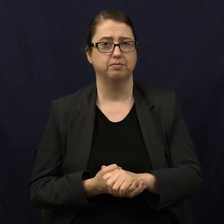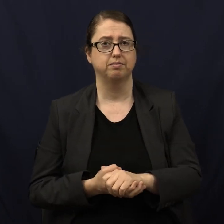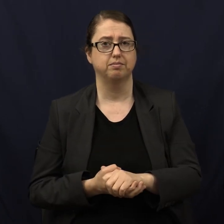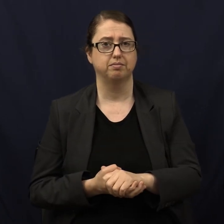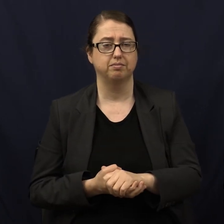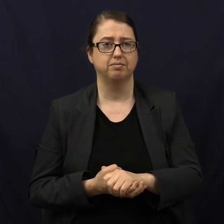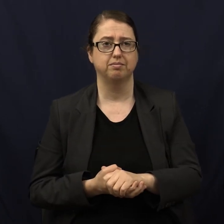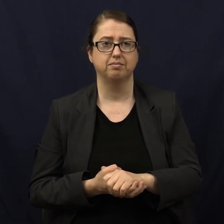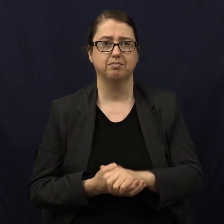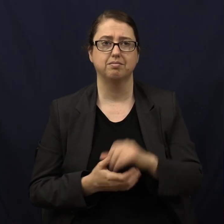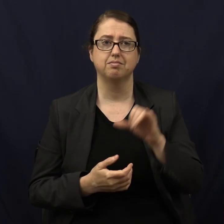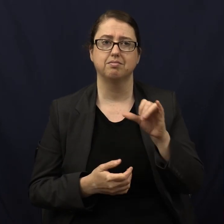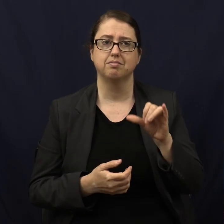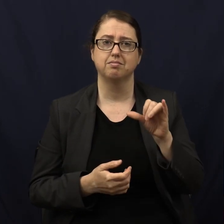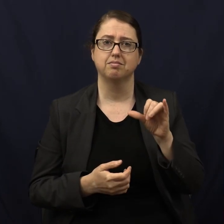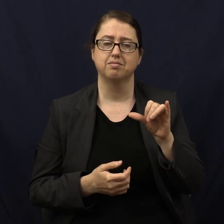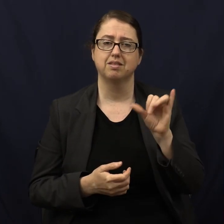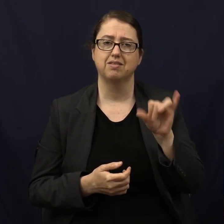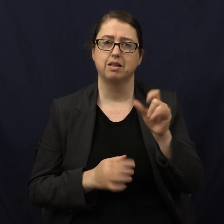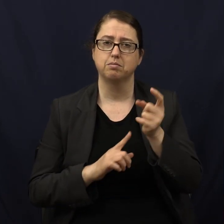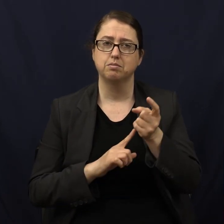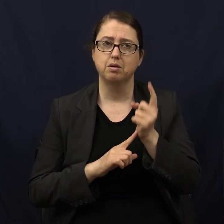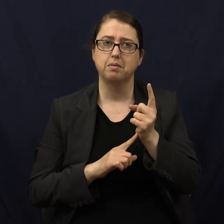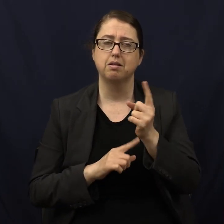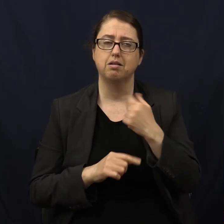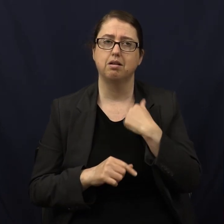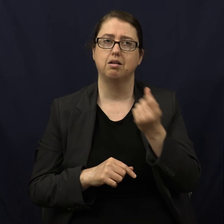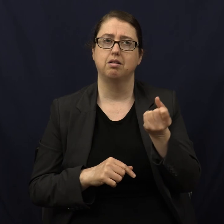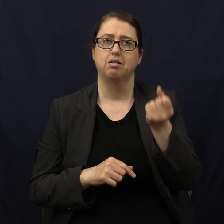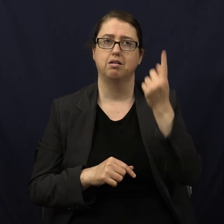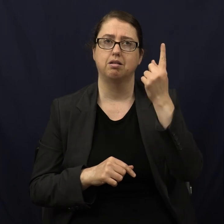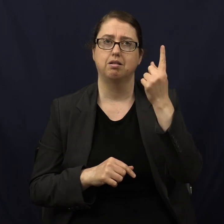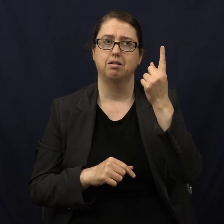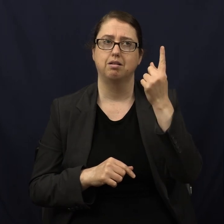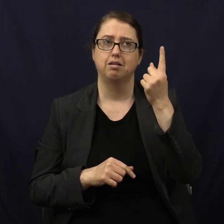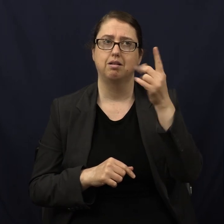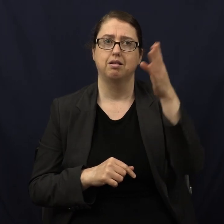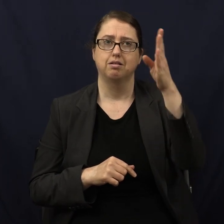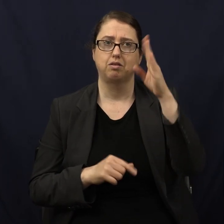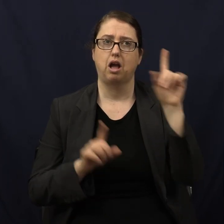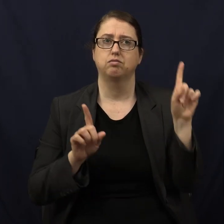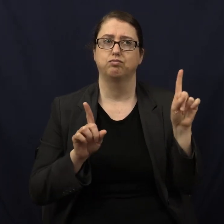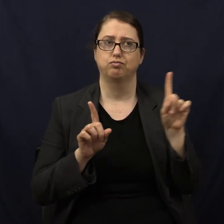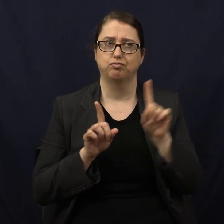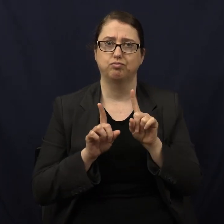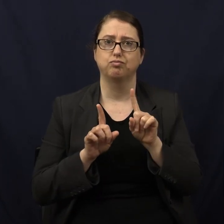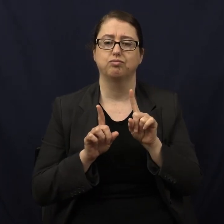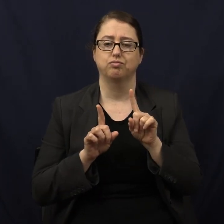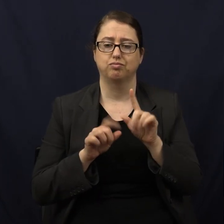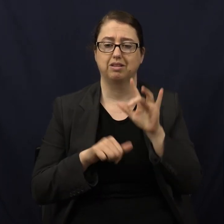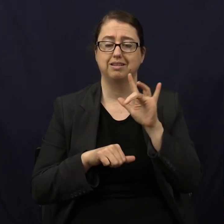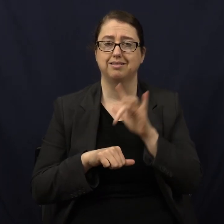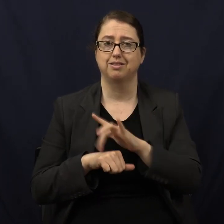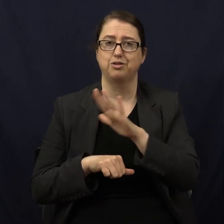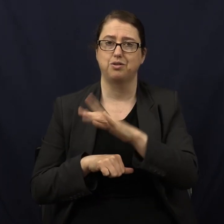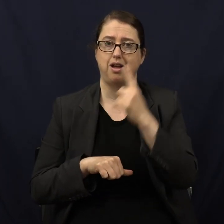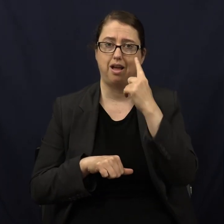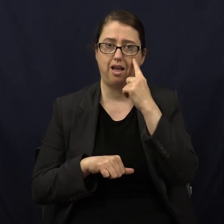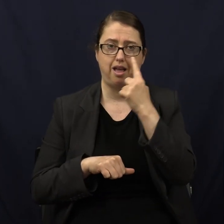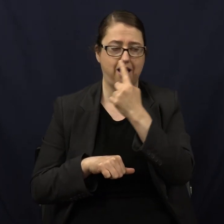And for a moment I realized that Jehovah had drawn near and touched her eyes